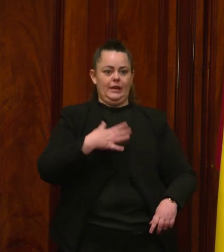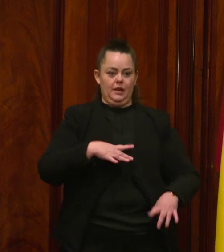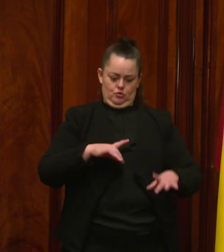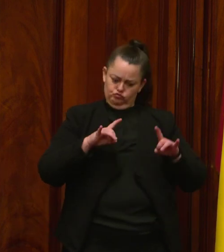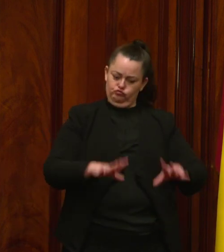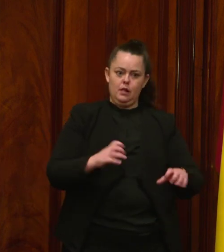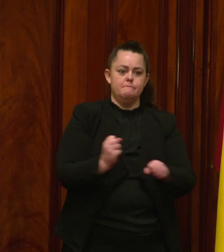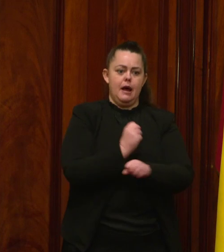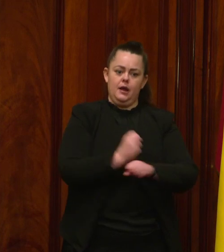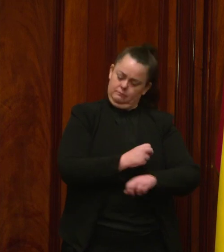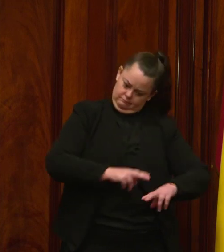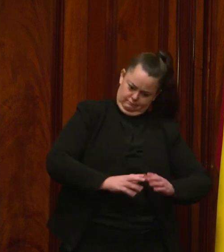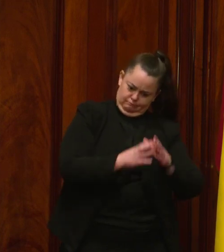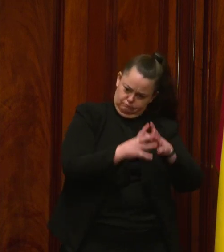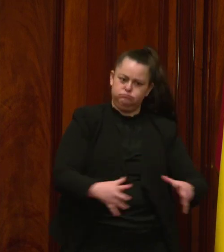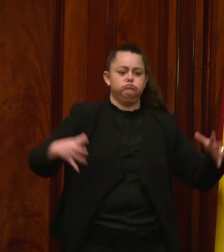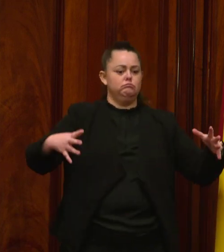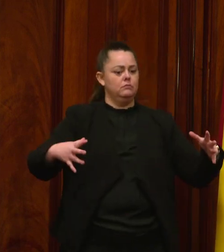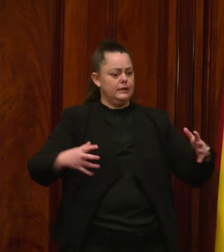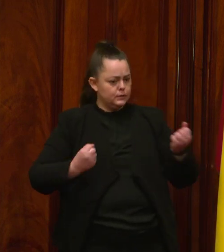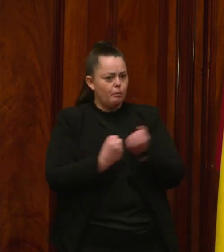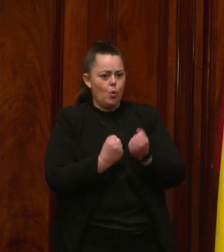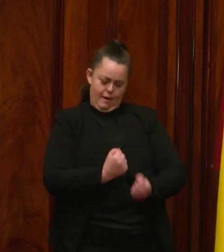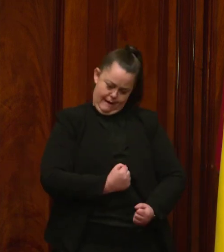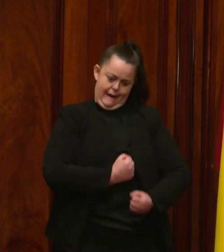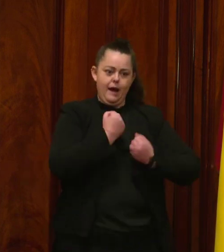capacity and better support local industries.